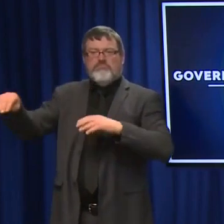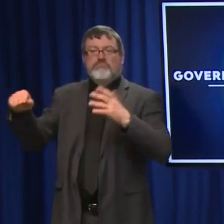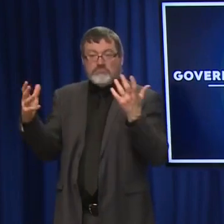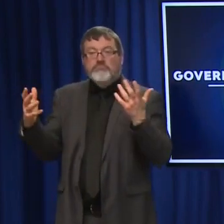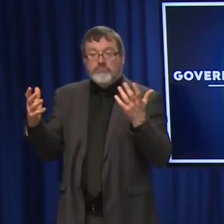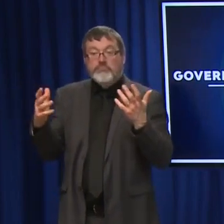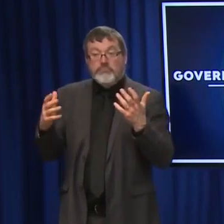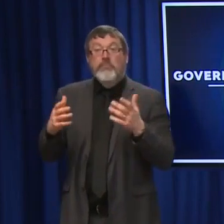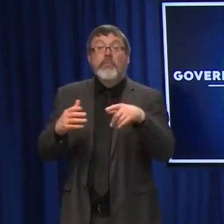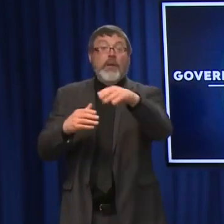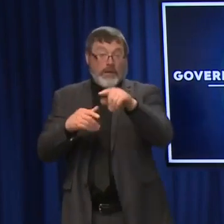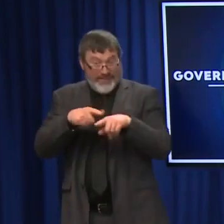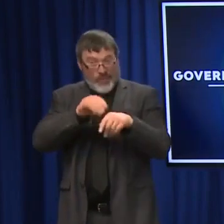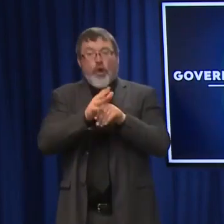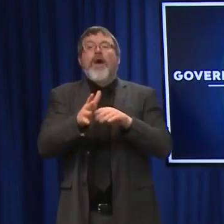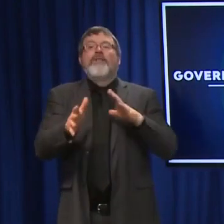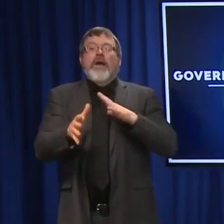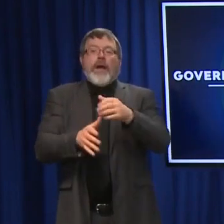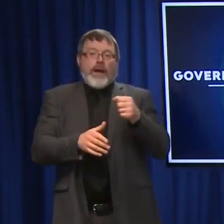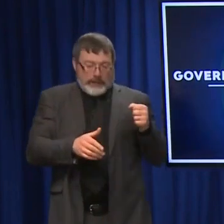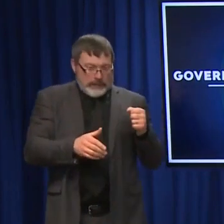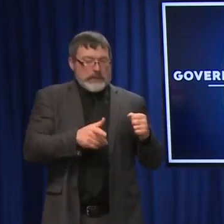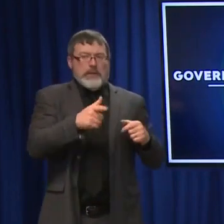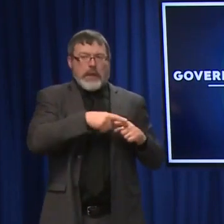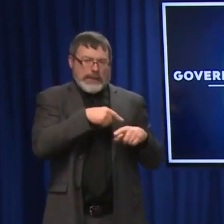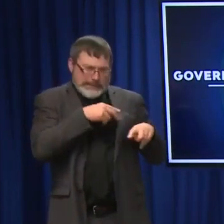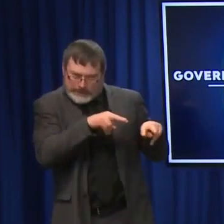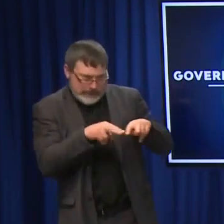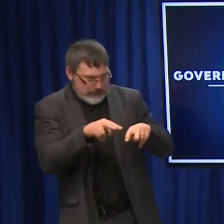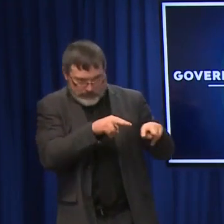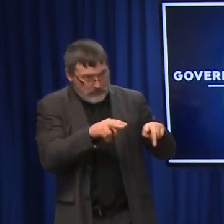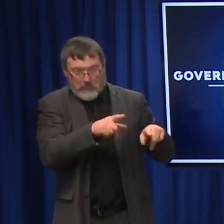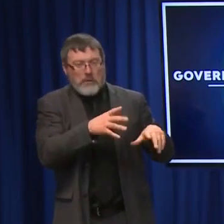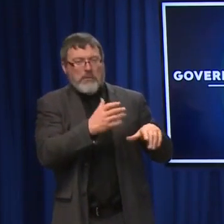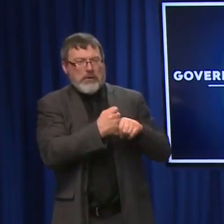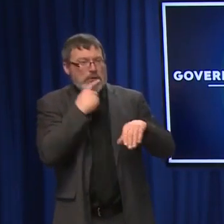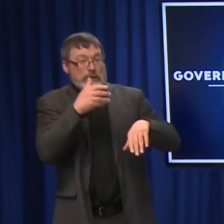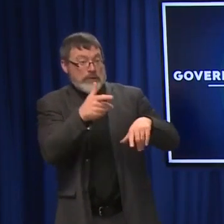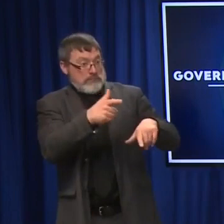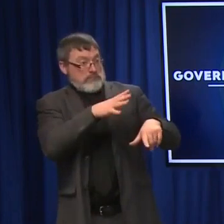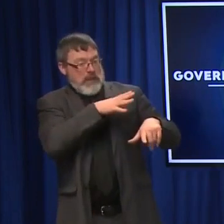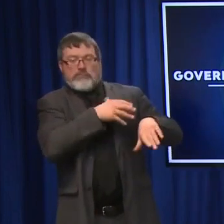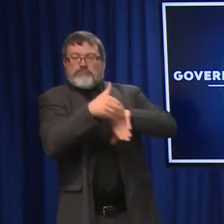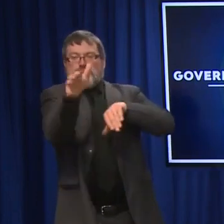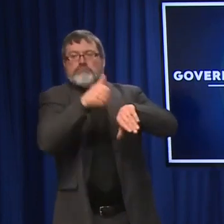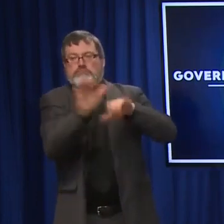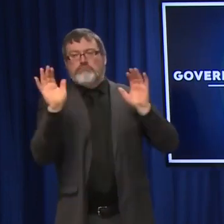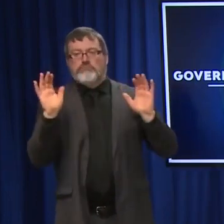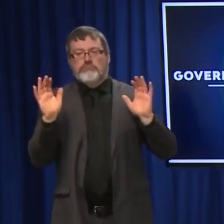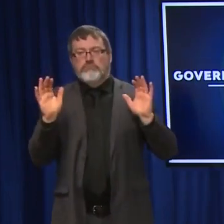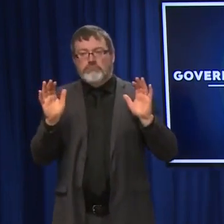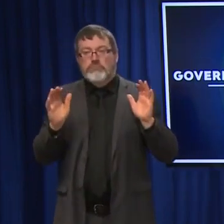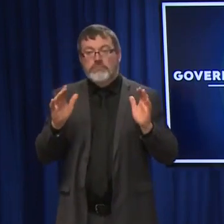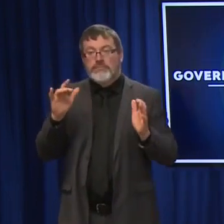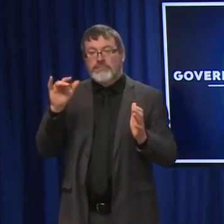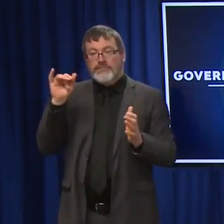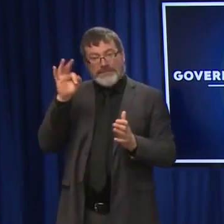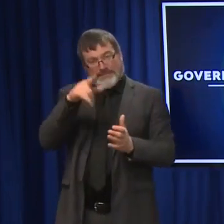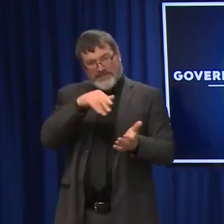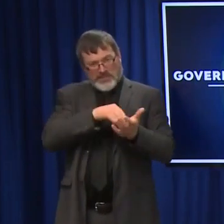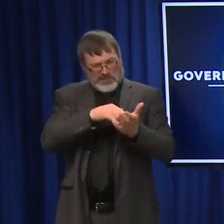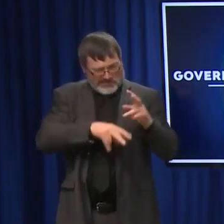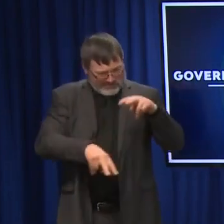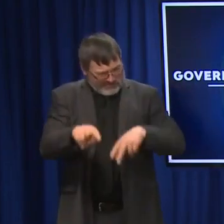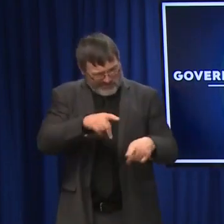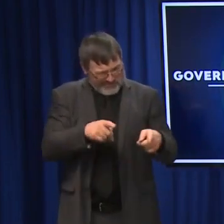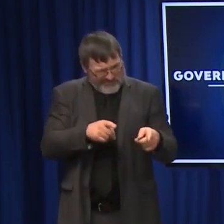just need one day and then can be moved out for better monitoring at home, that can be done safely with their doctor. All these different aspects are moving people